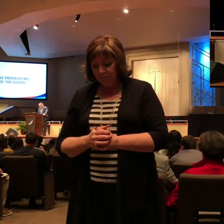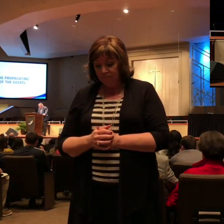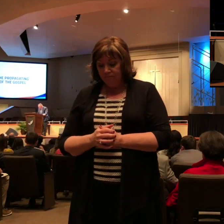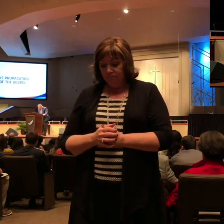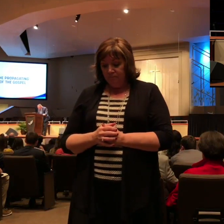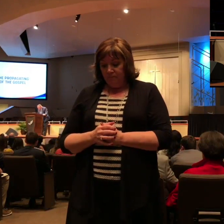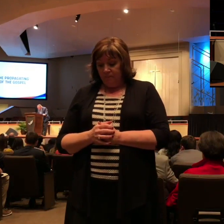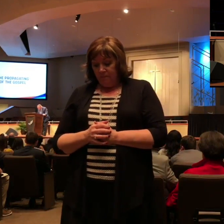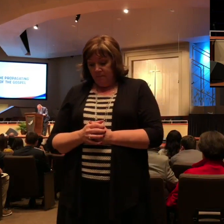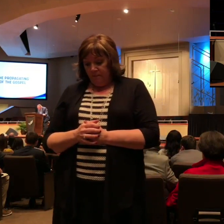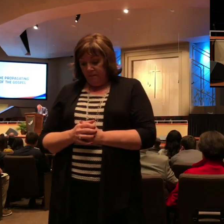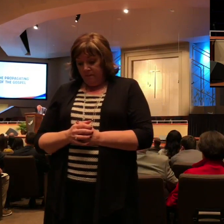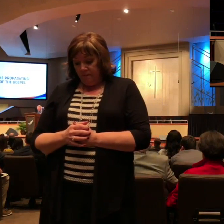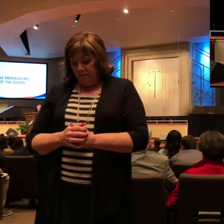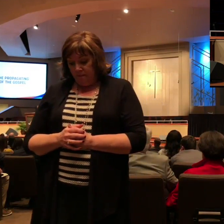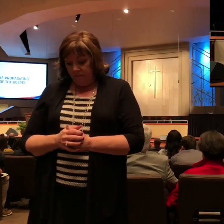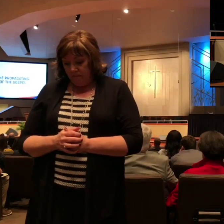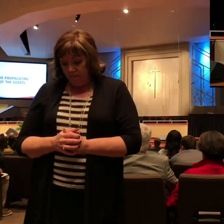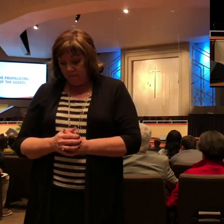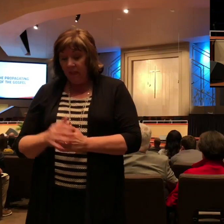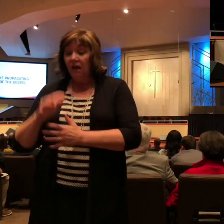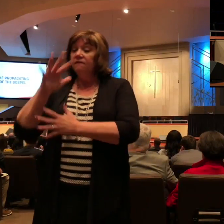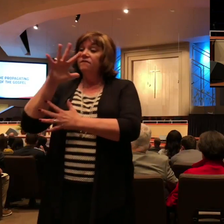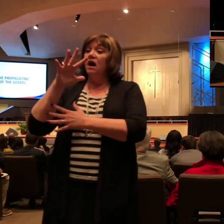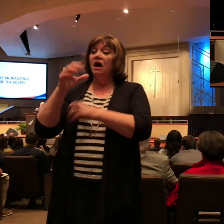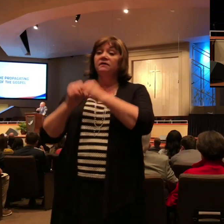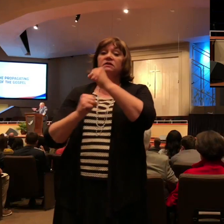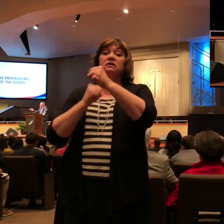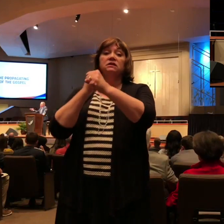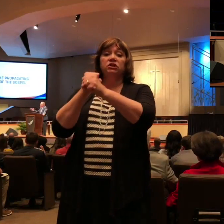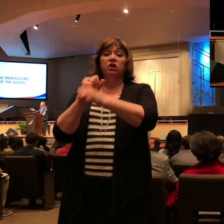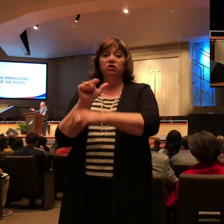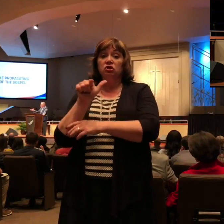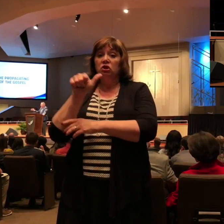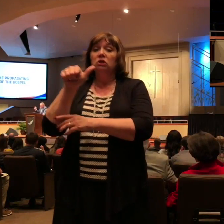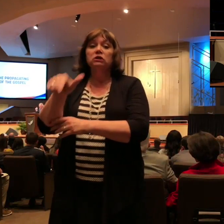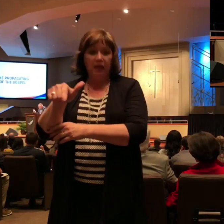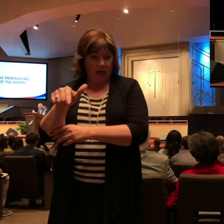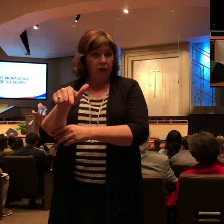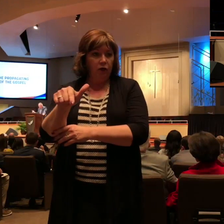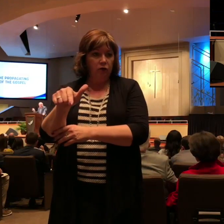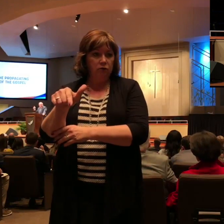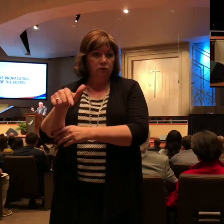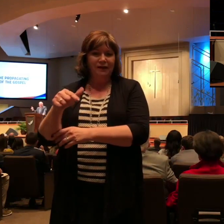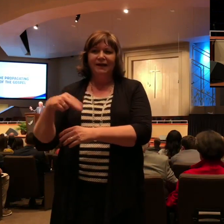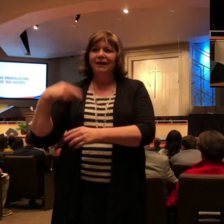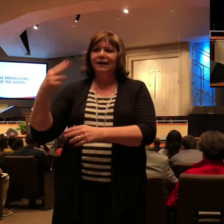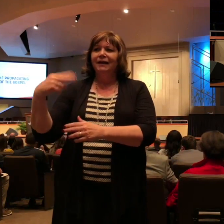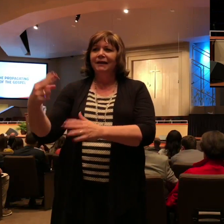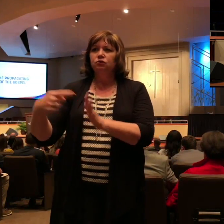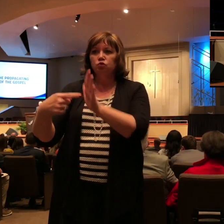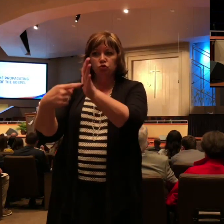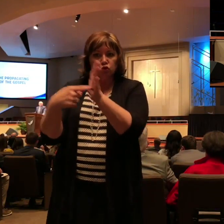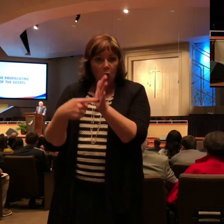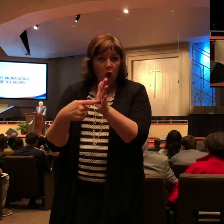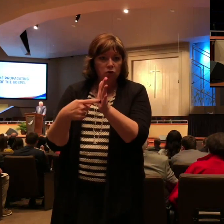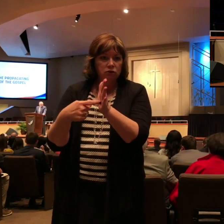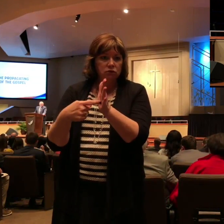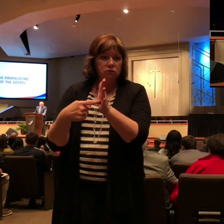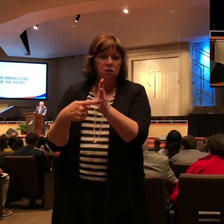letter to the believers at Philippi, history would bear fact that there were multitudes of converts in the capital city in